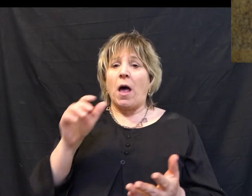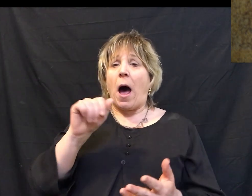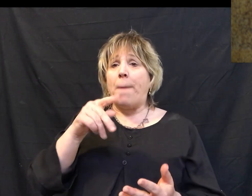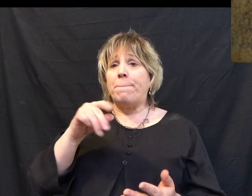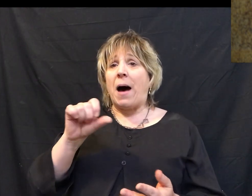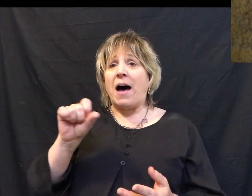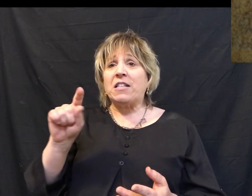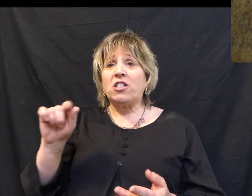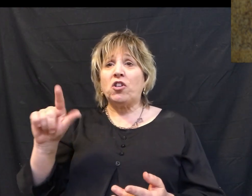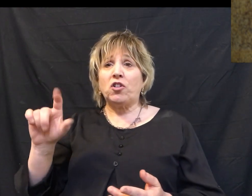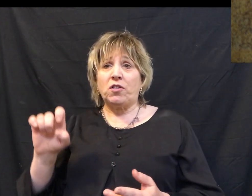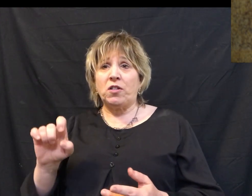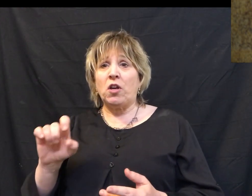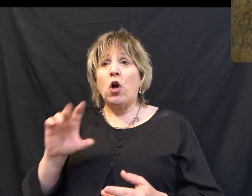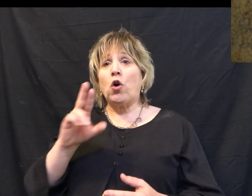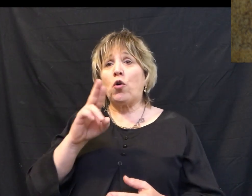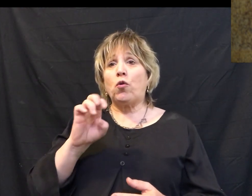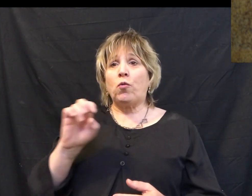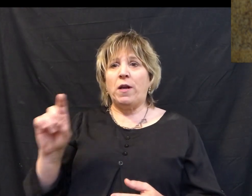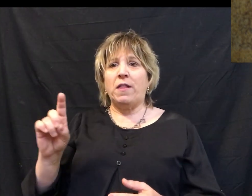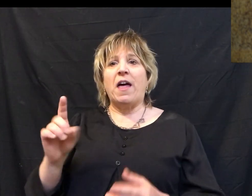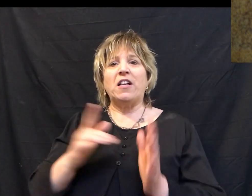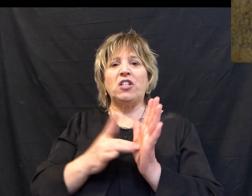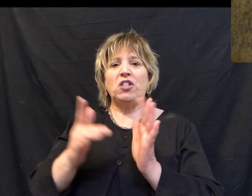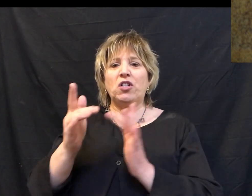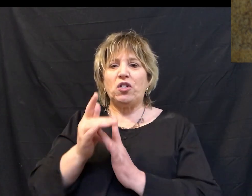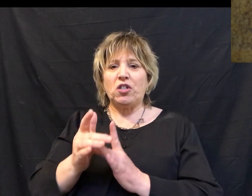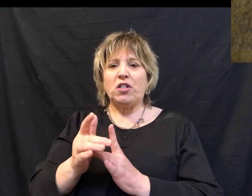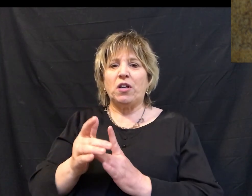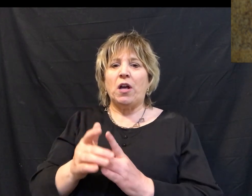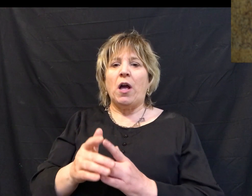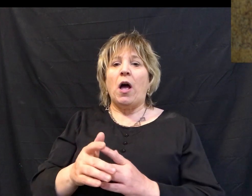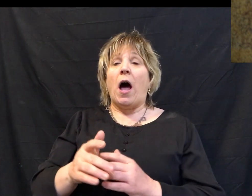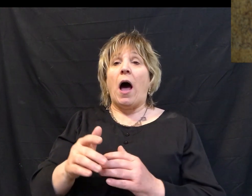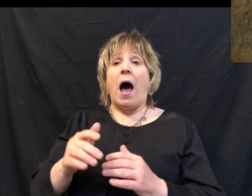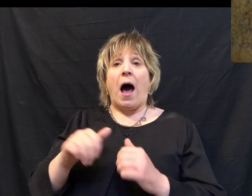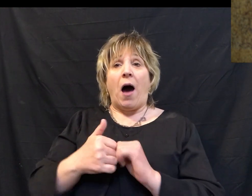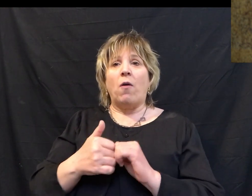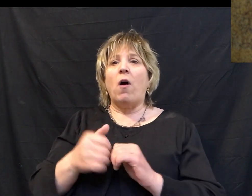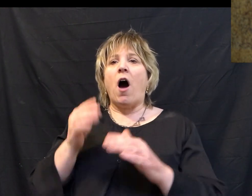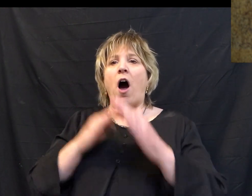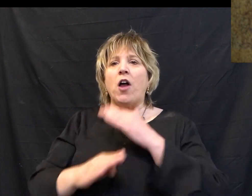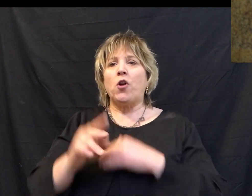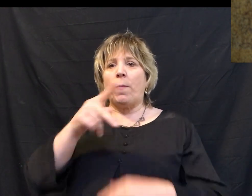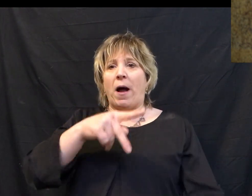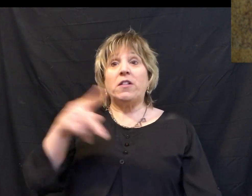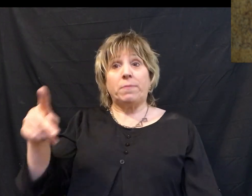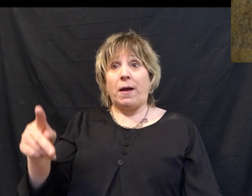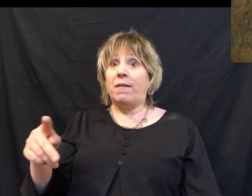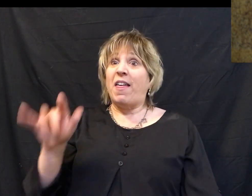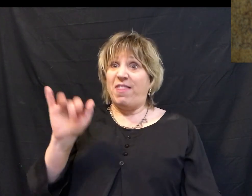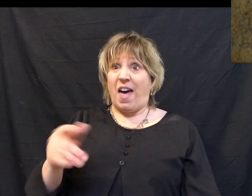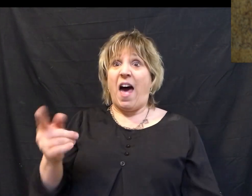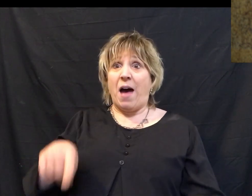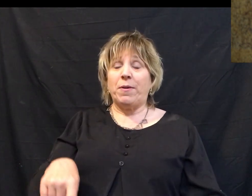faith, the Apostles' Creed, makes the confession that Jesus suffered under Pontius Pilate. And he did.